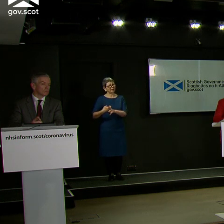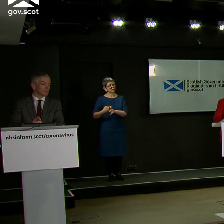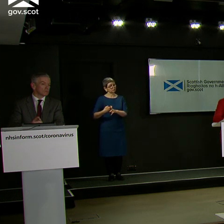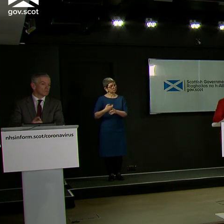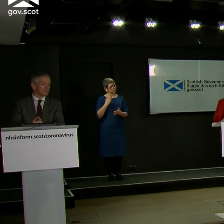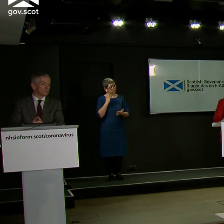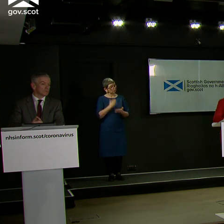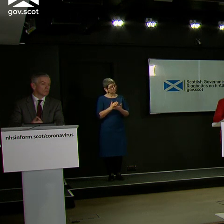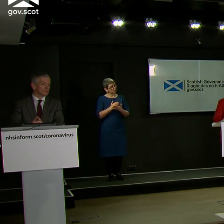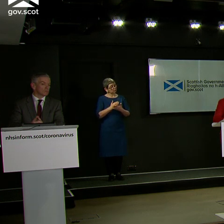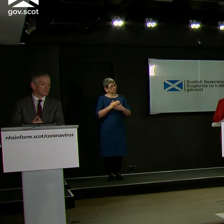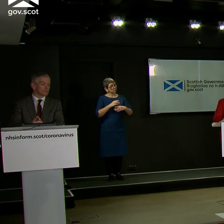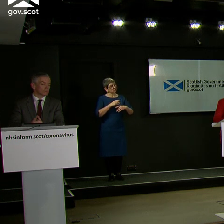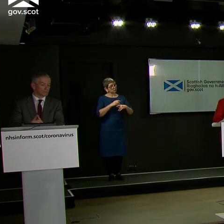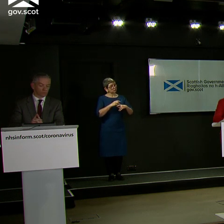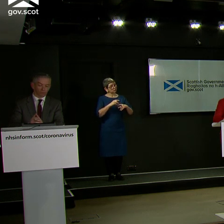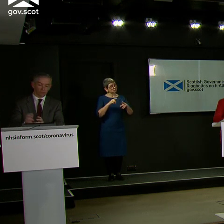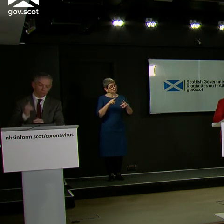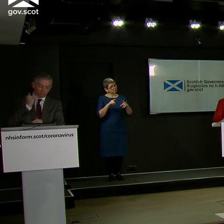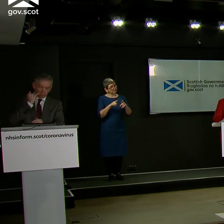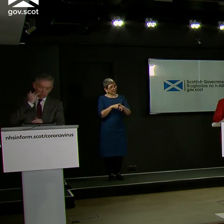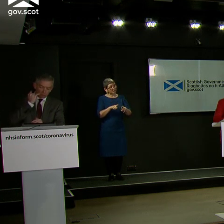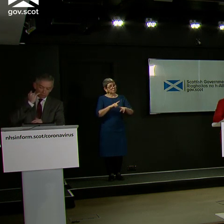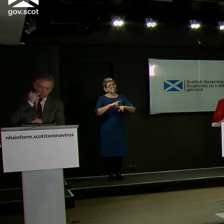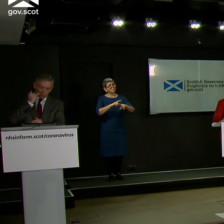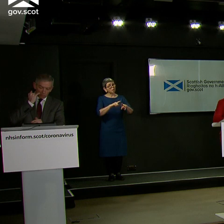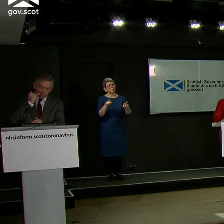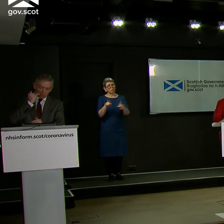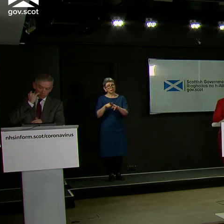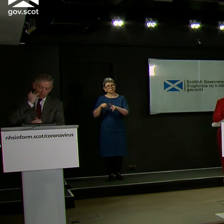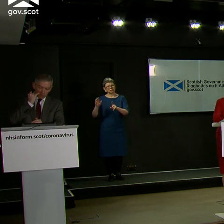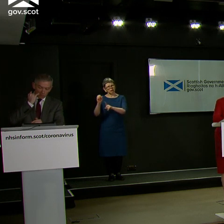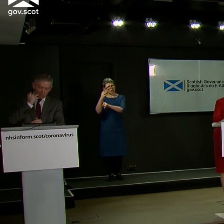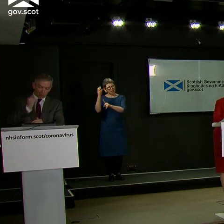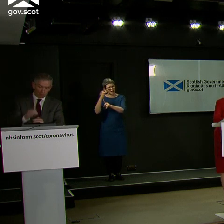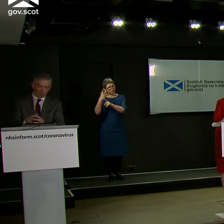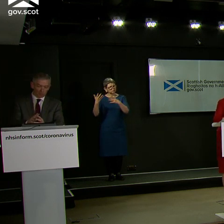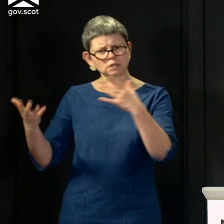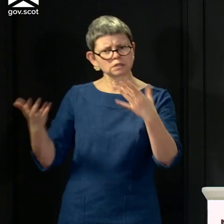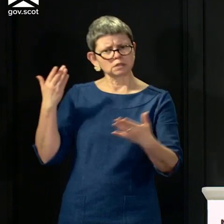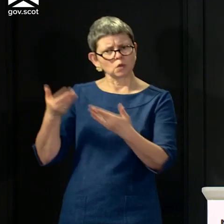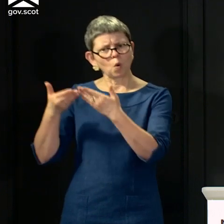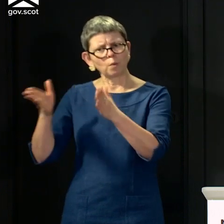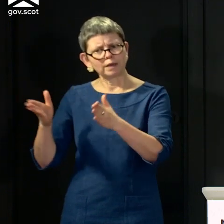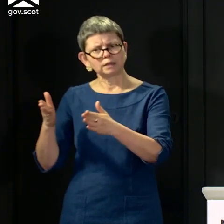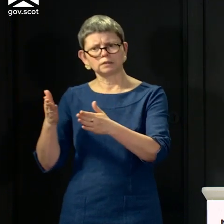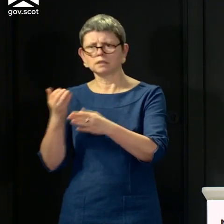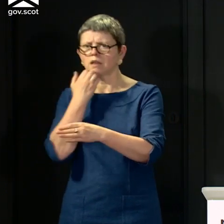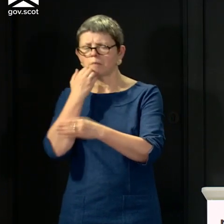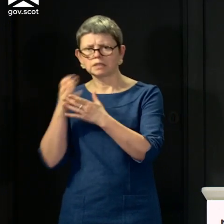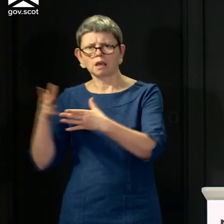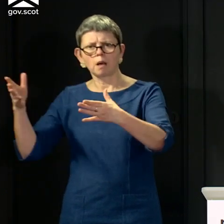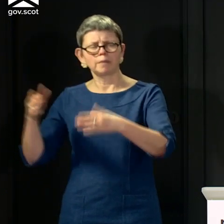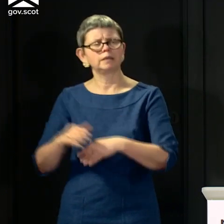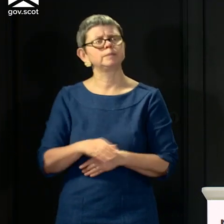the opening of the lighthouse and so on? And if it is, could you explain how you're calculating that proportion? I think from memory, at the time, we were